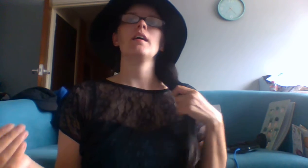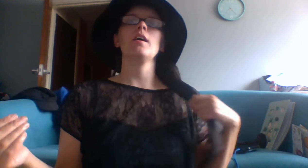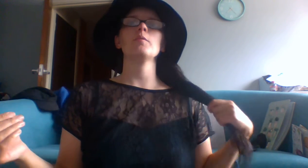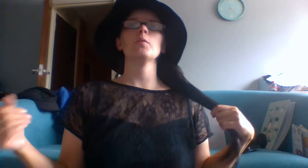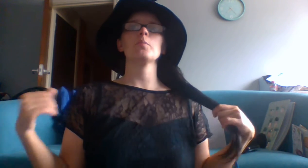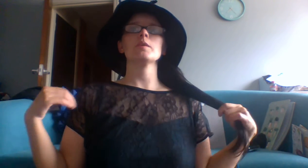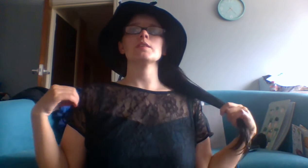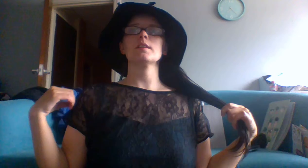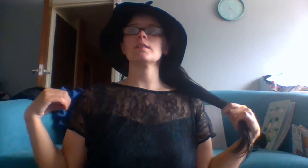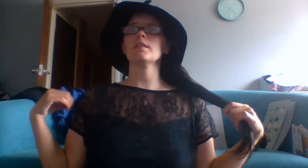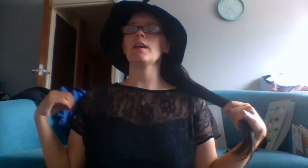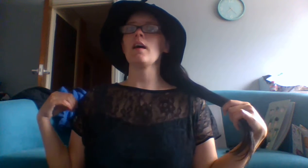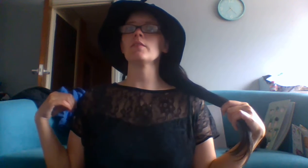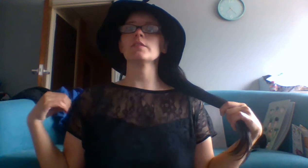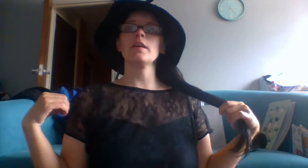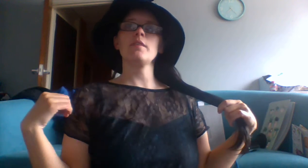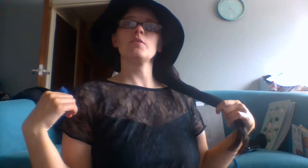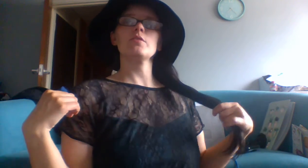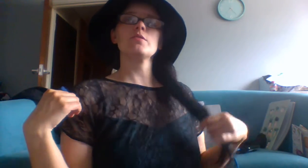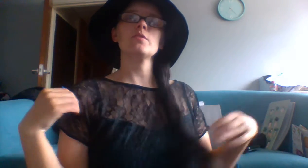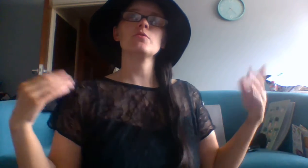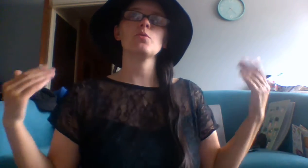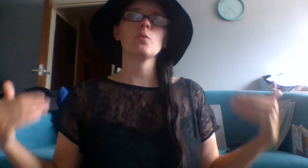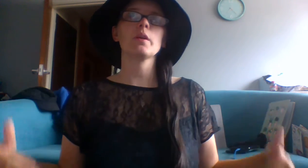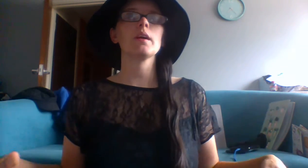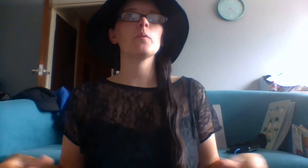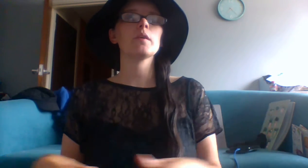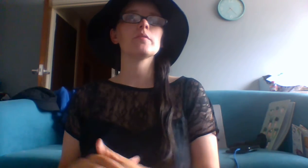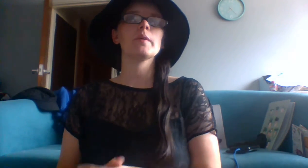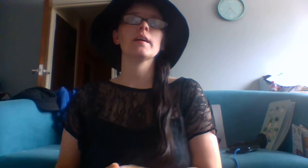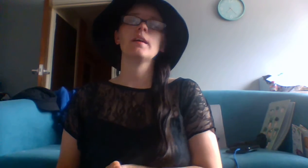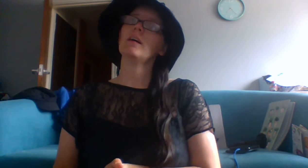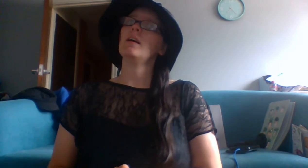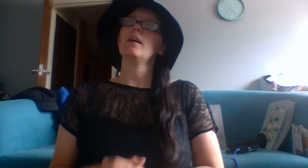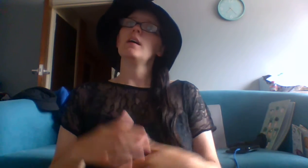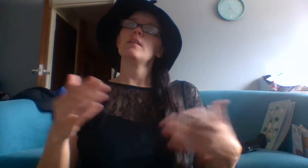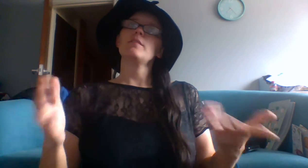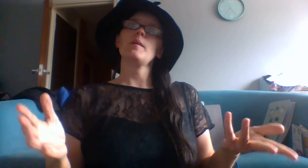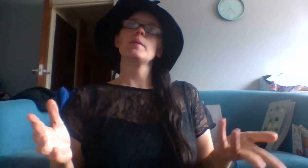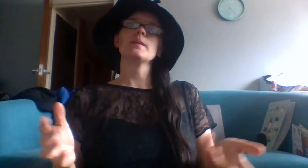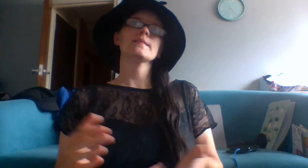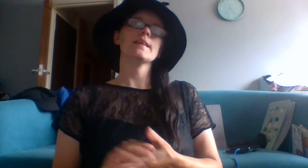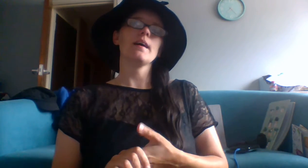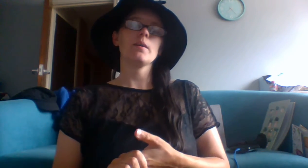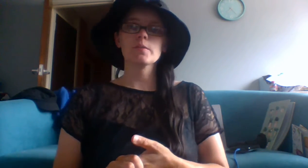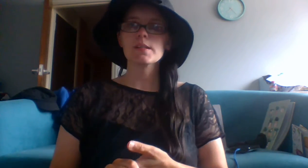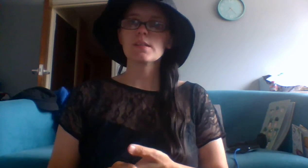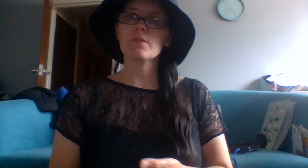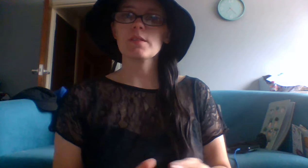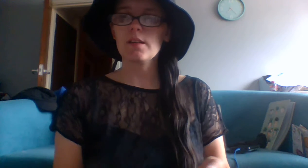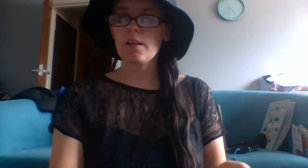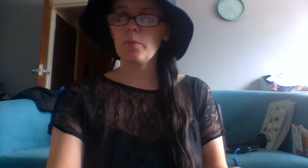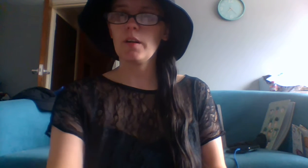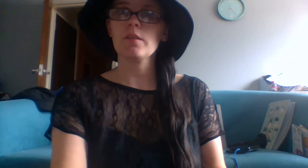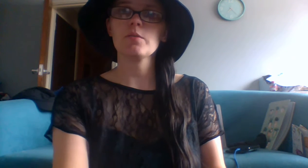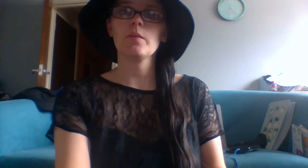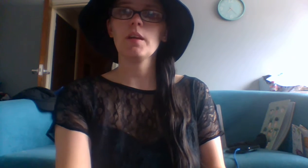I hope you appreciate the effort I have gone to dawning one of my fabulous gowns. So today we are doing